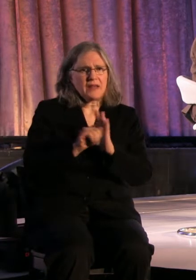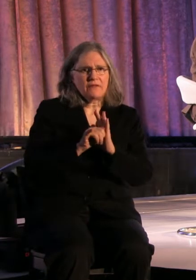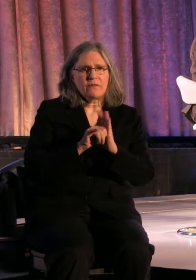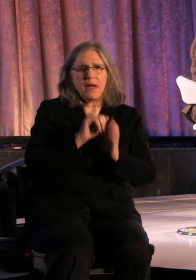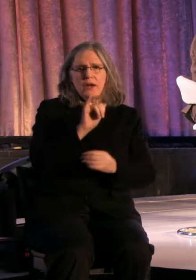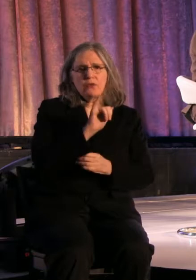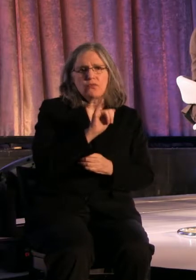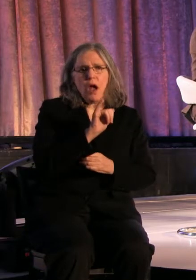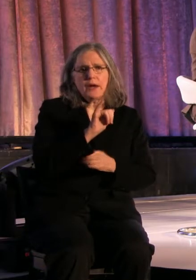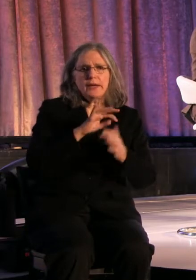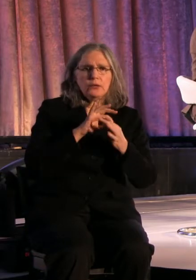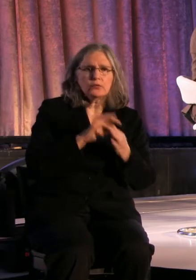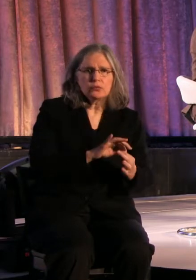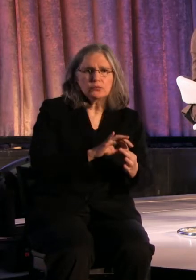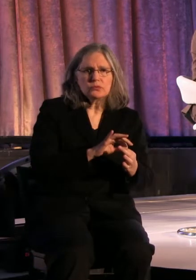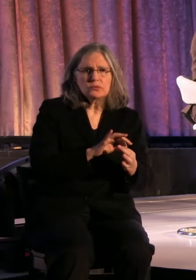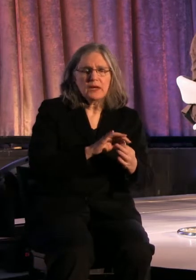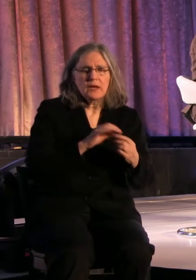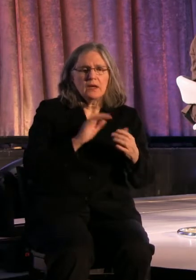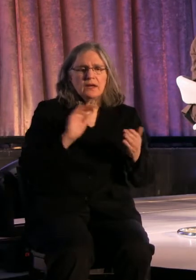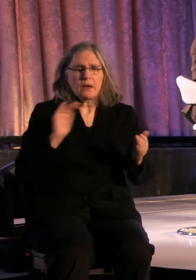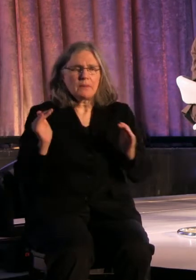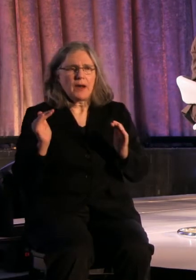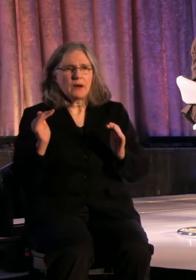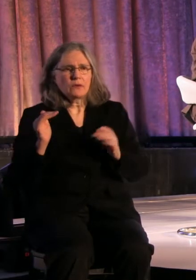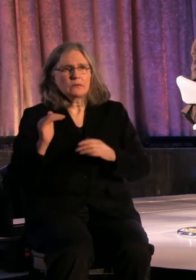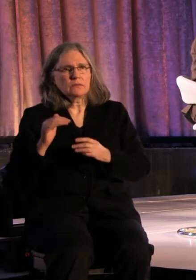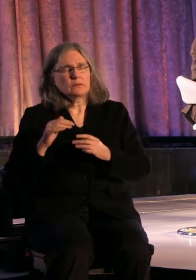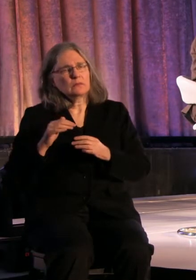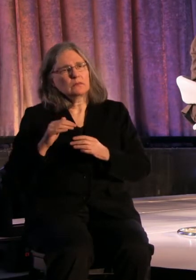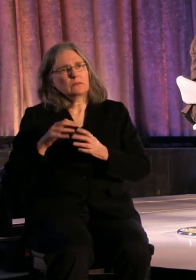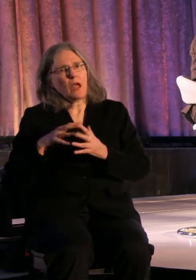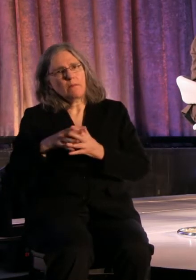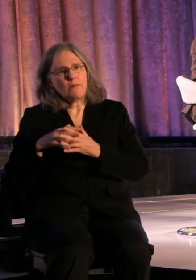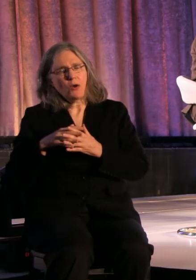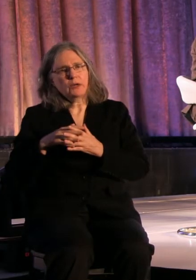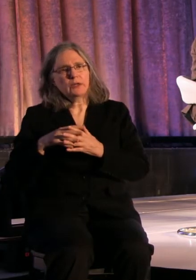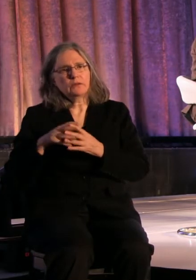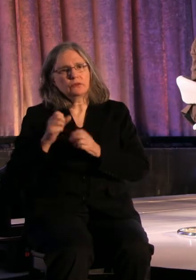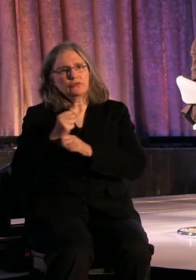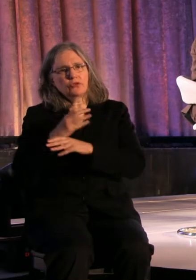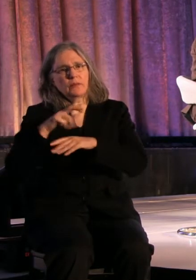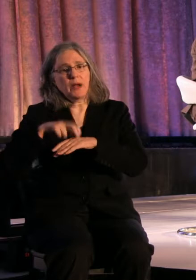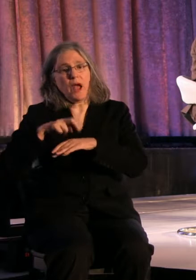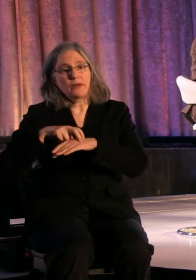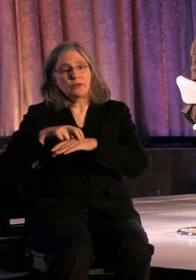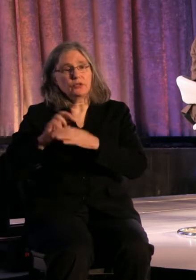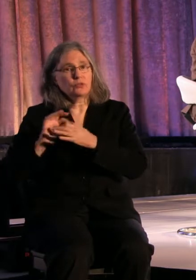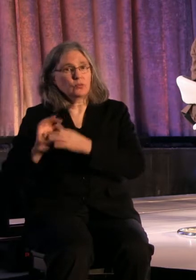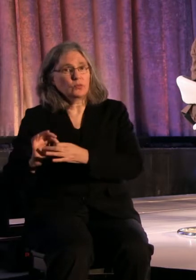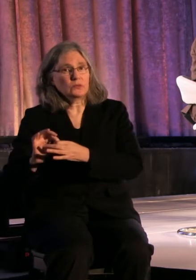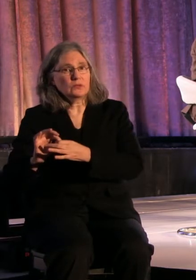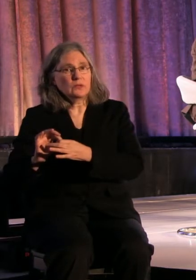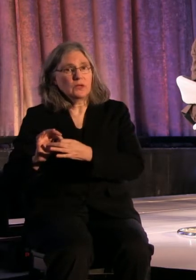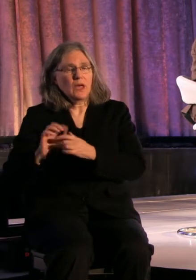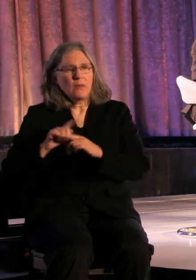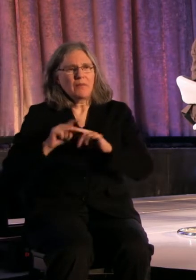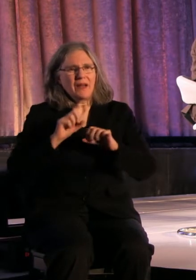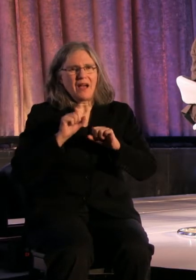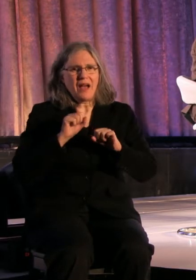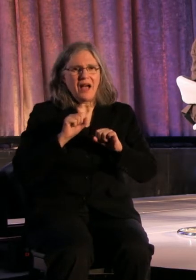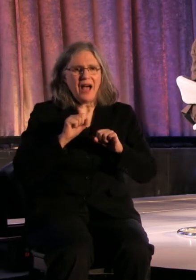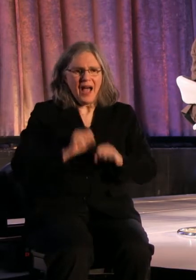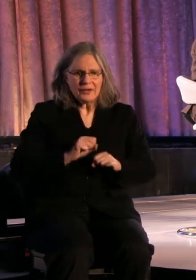my American, German, Irish roots. It was that we could have, I could have grown up there. Like it was